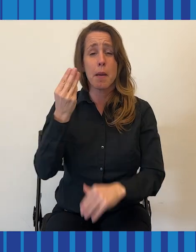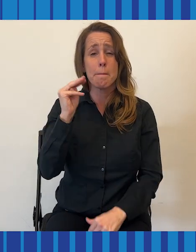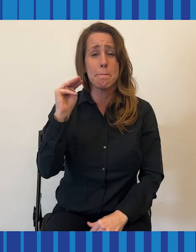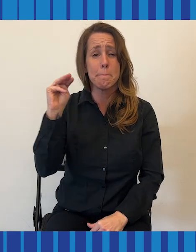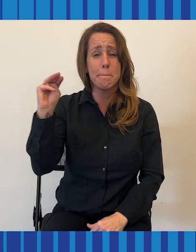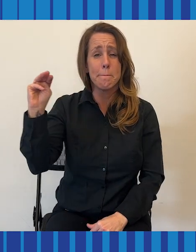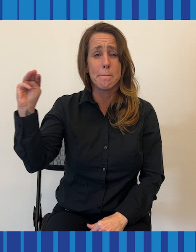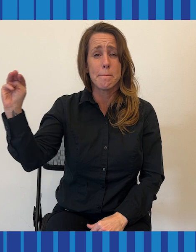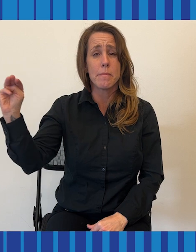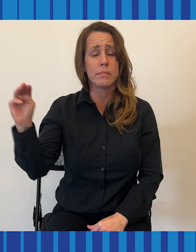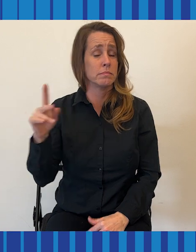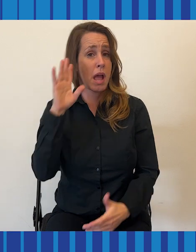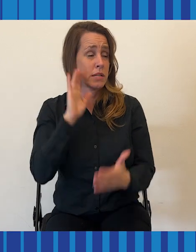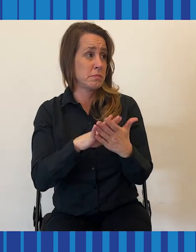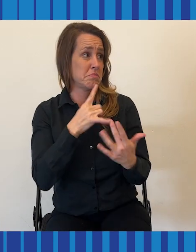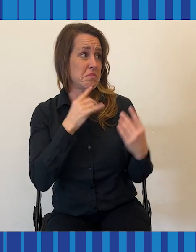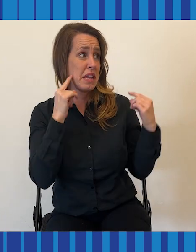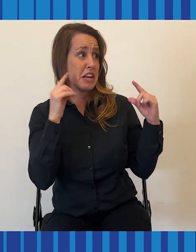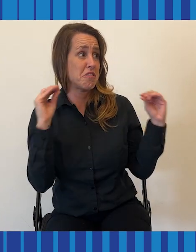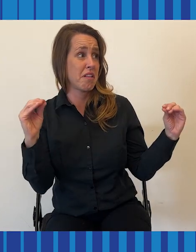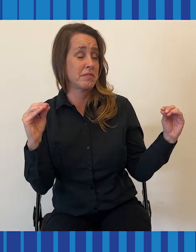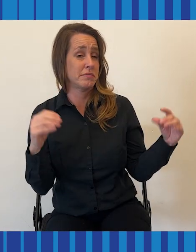and he said, no, I don't hear that.